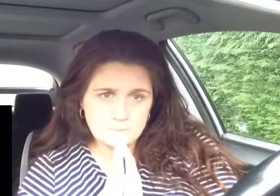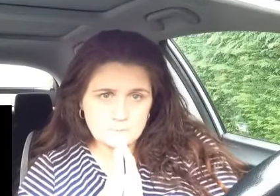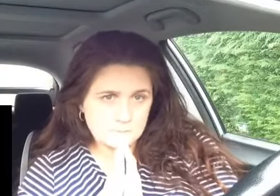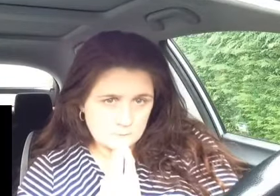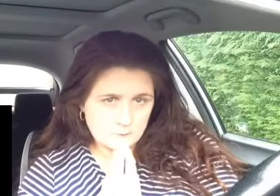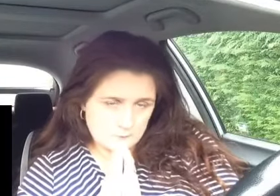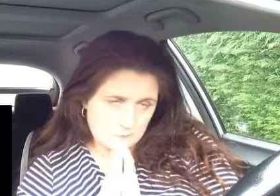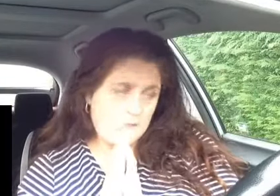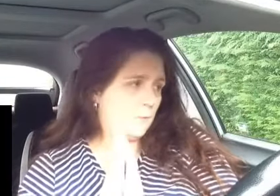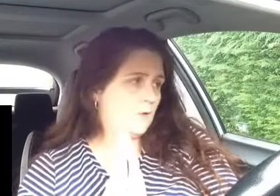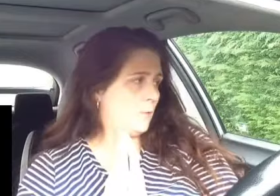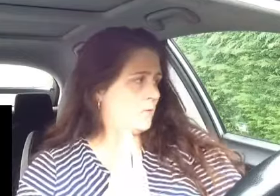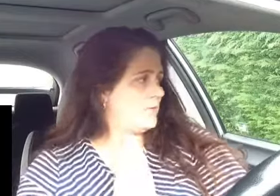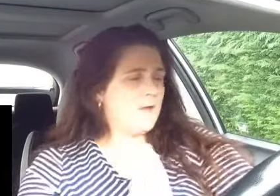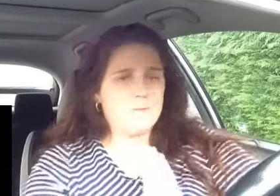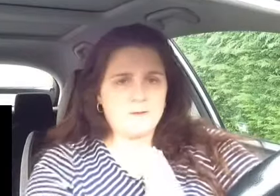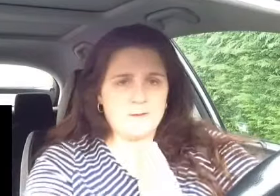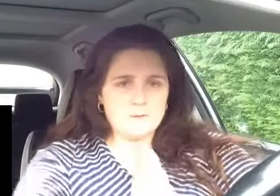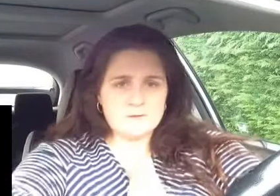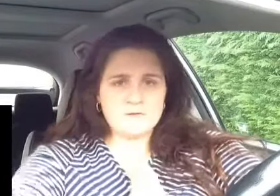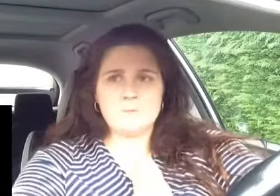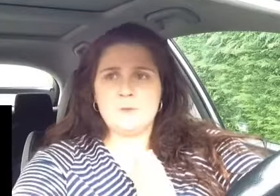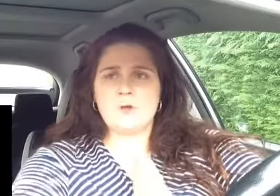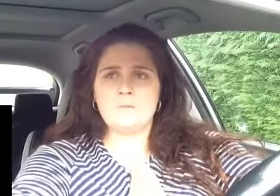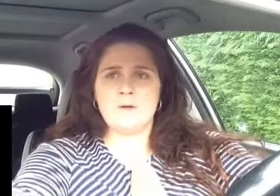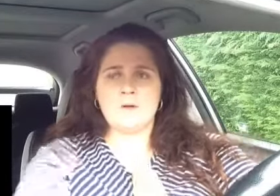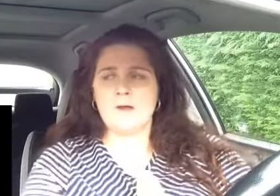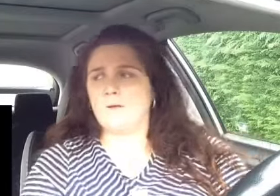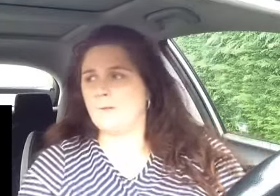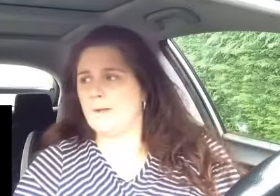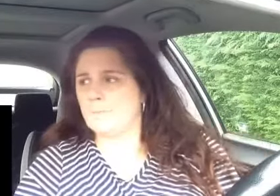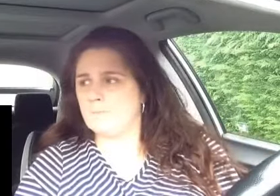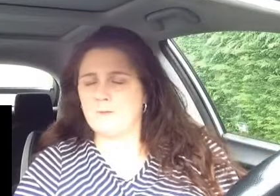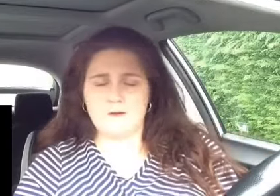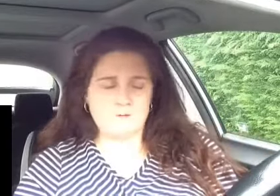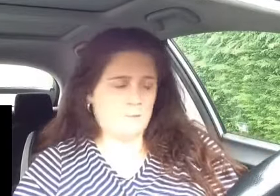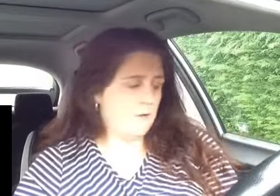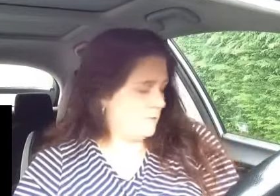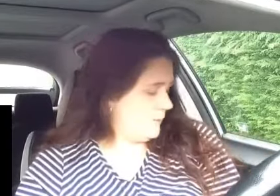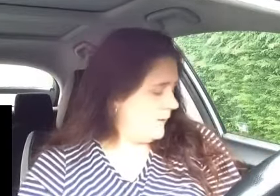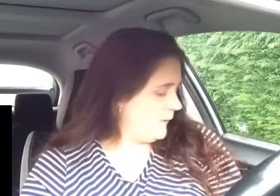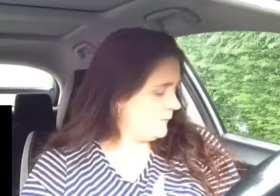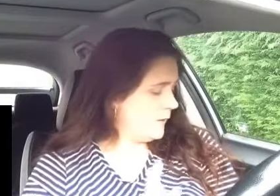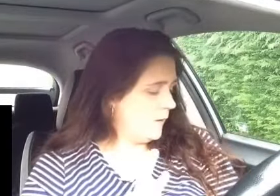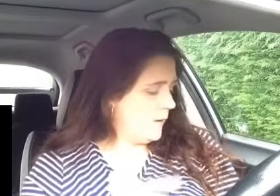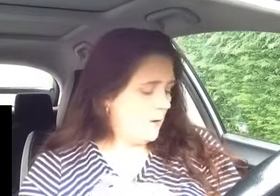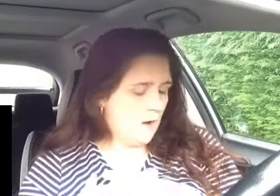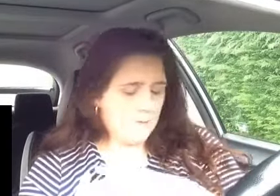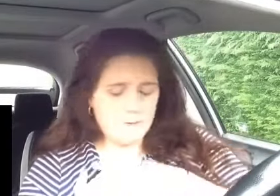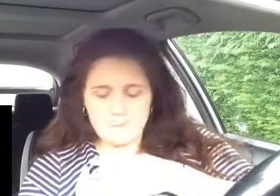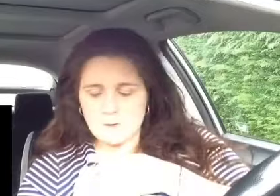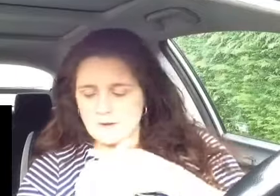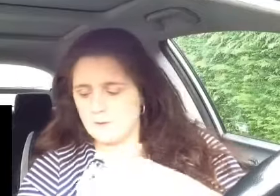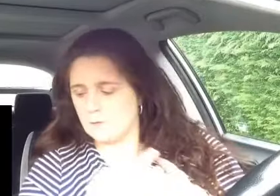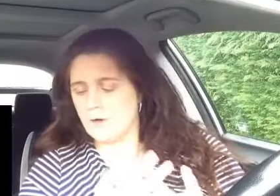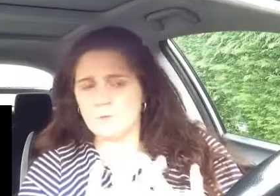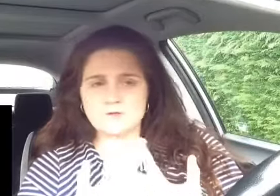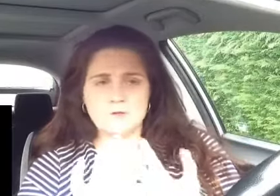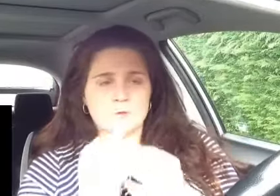I don't really know what to say about that one that's just blowing me away a little bit as it pretty usually does um I've been awake all night watching all